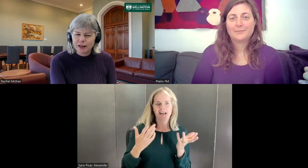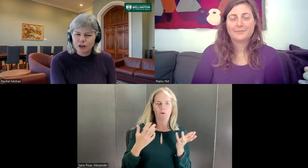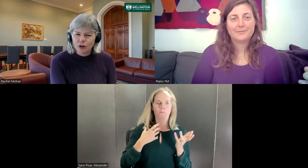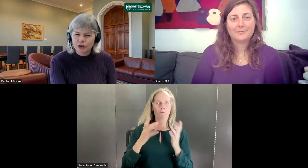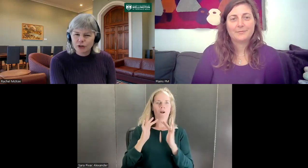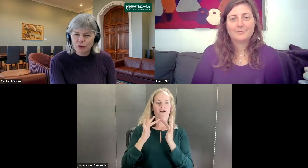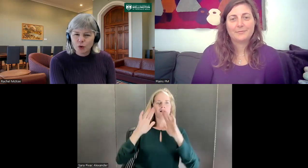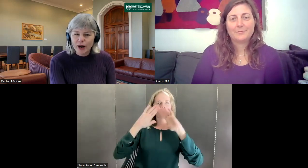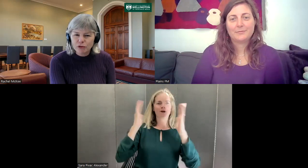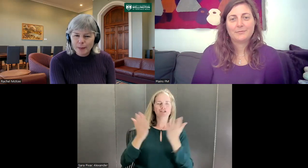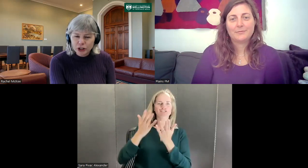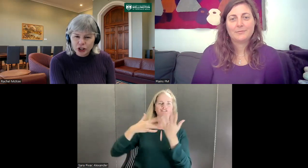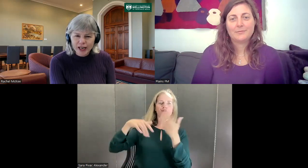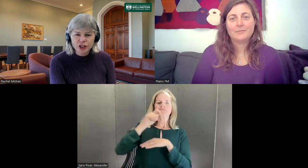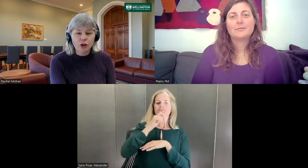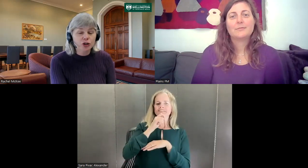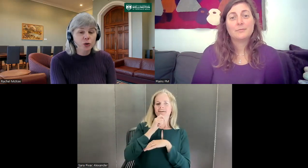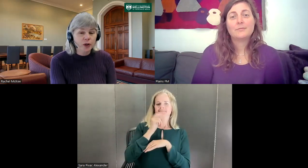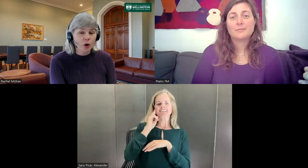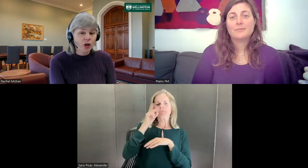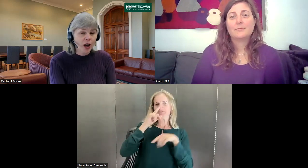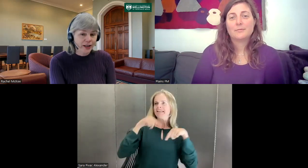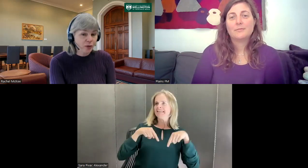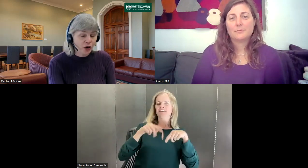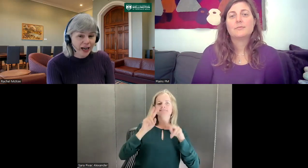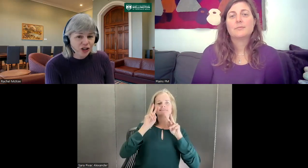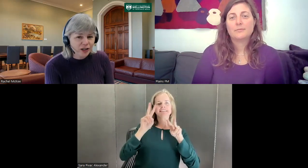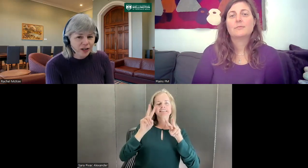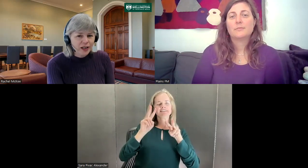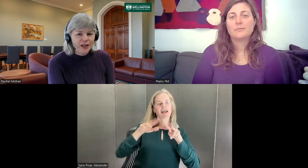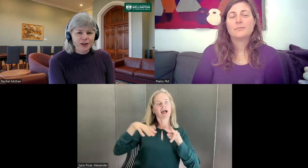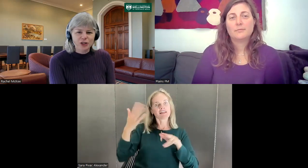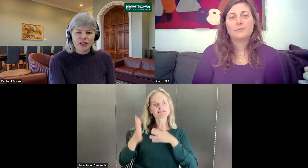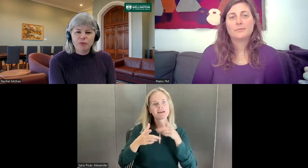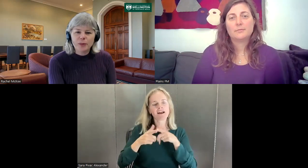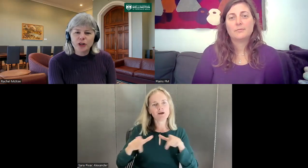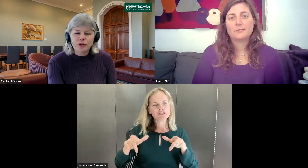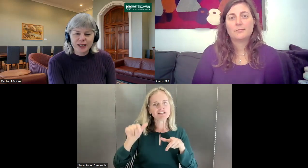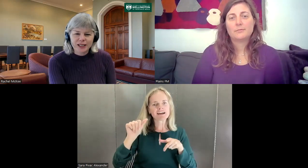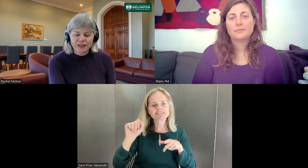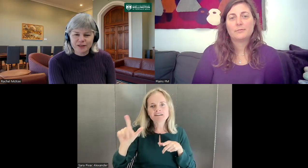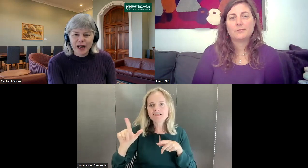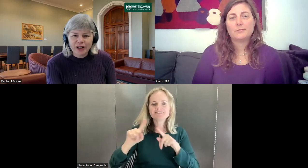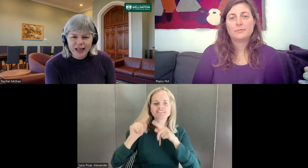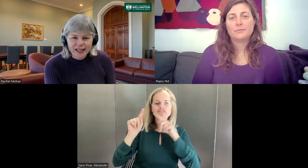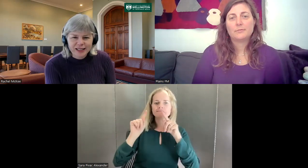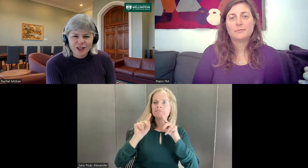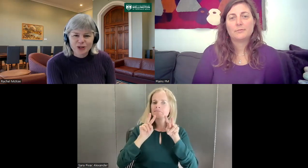lot of quite rapid change, a lot to do with online communication. So deaf people in New Zealand are now getting access to